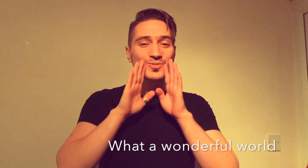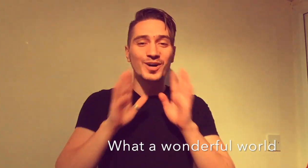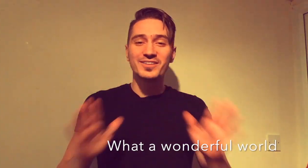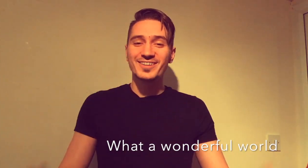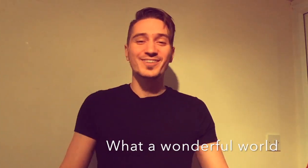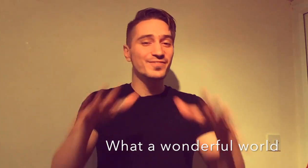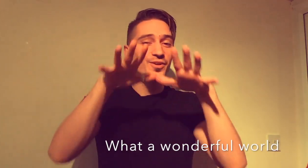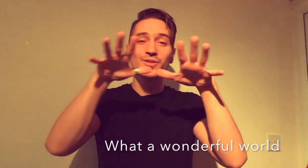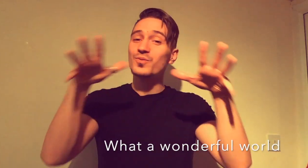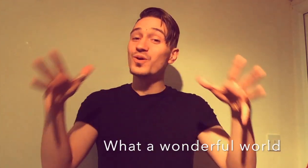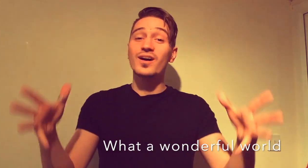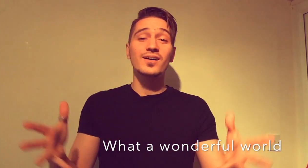a wonderful world.